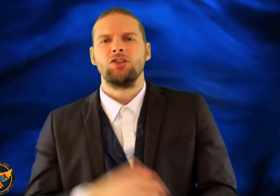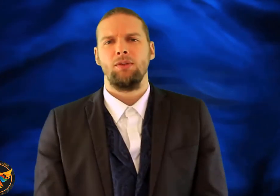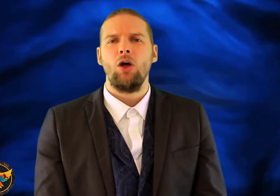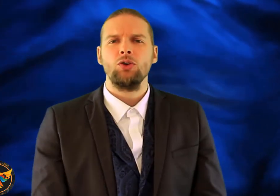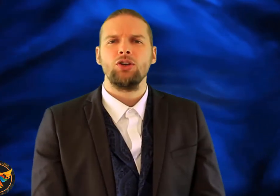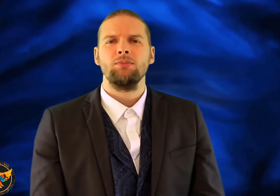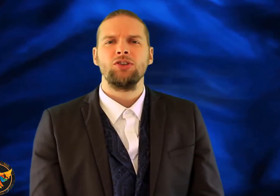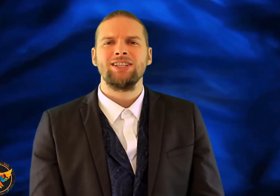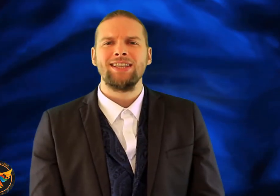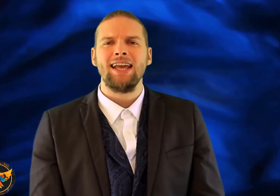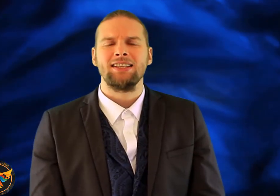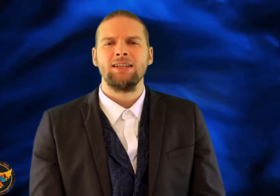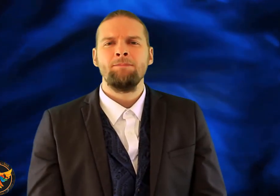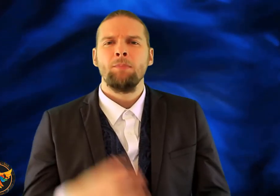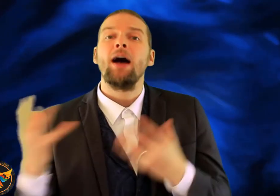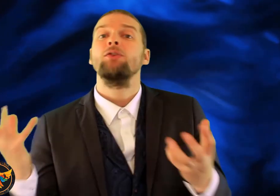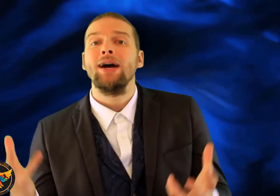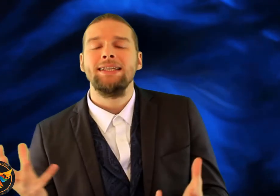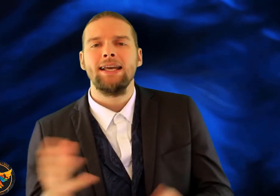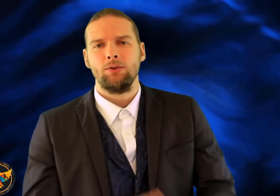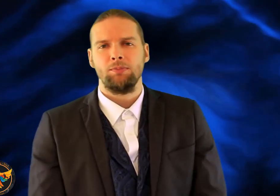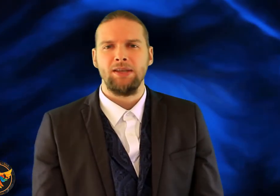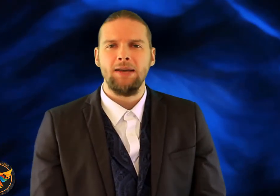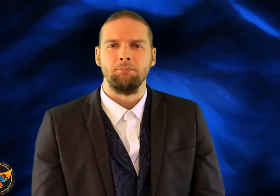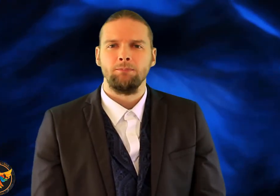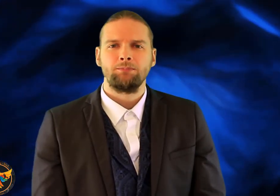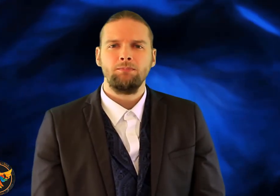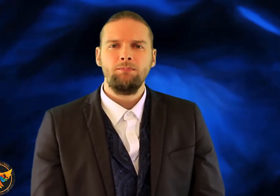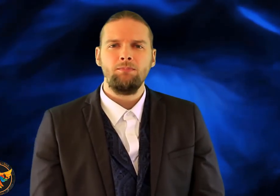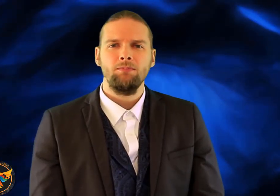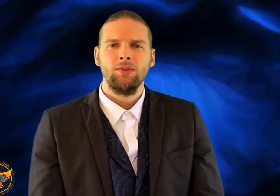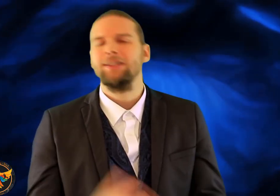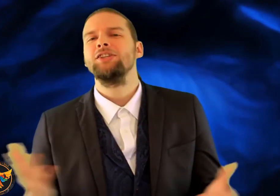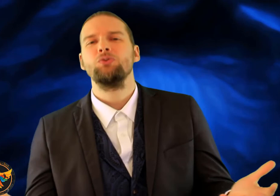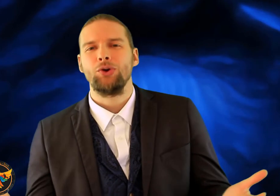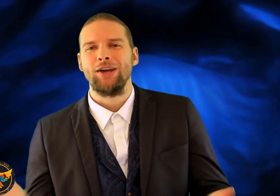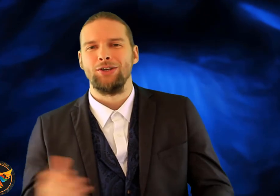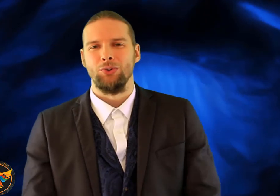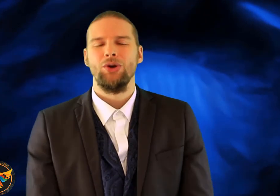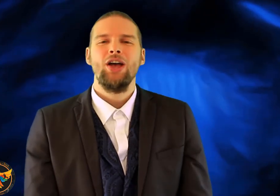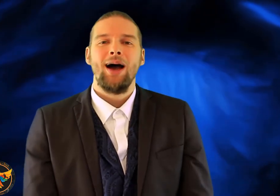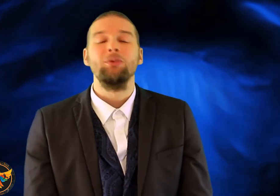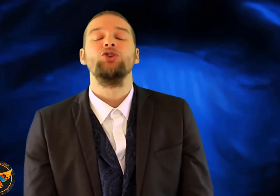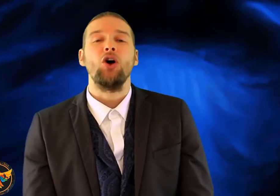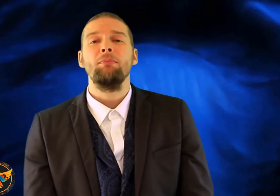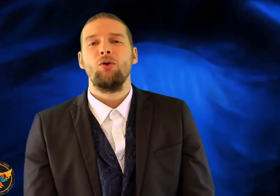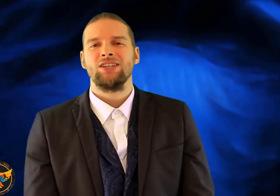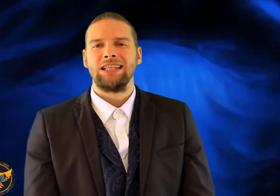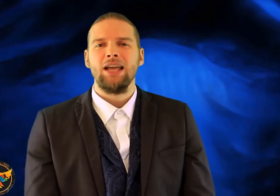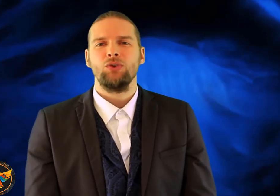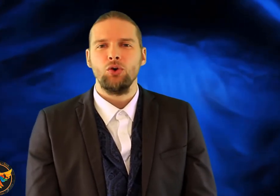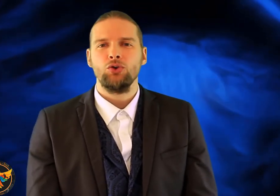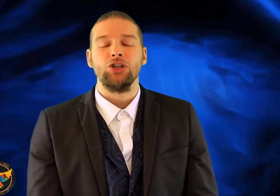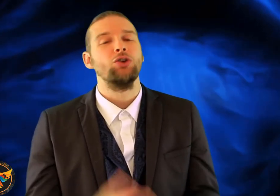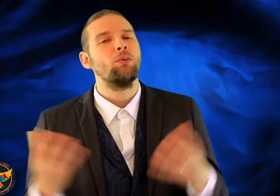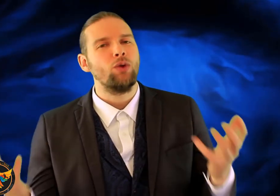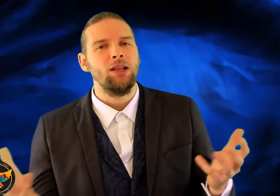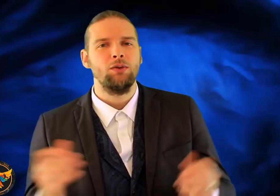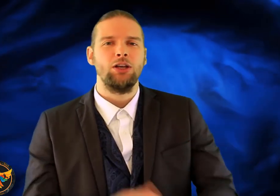some long-term success, but have no idea how to begin. This is what I do. with John Morris Life Coaching, you're in really, really